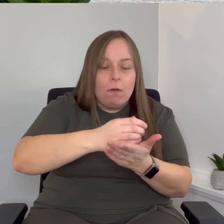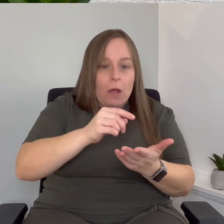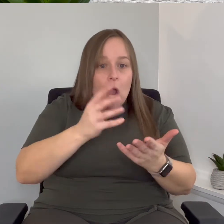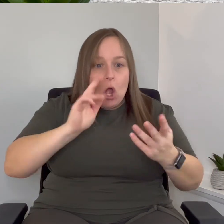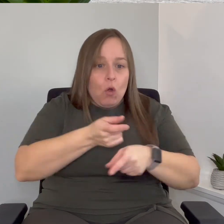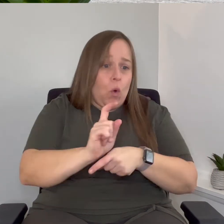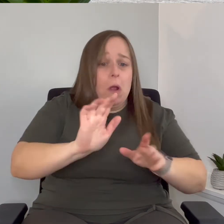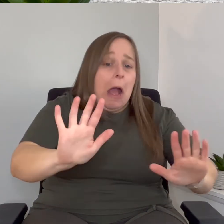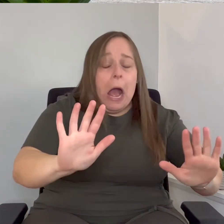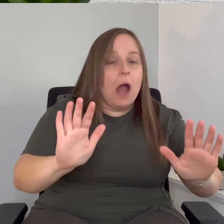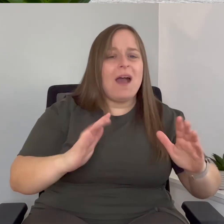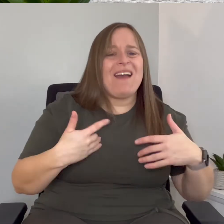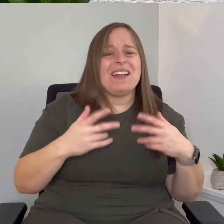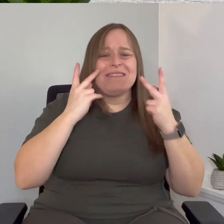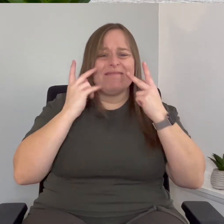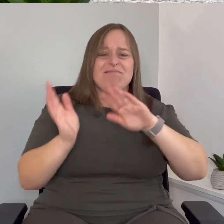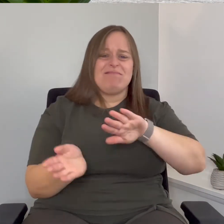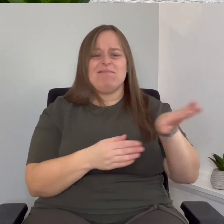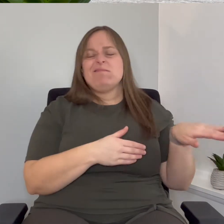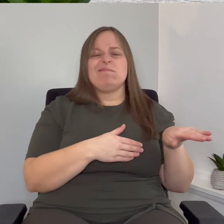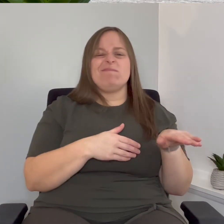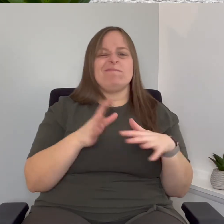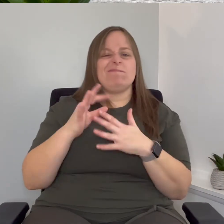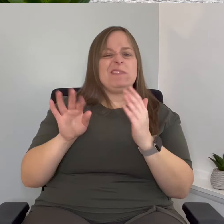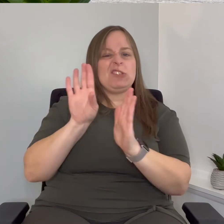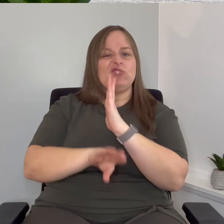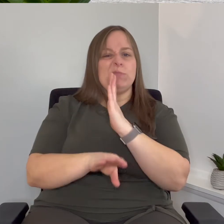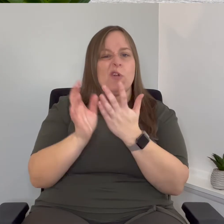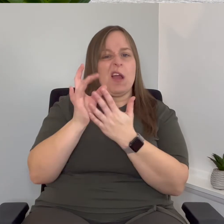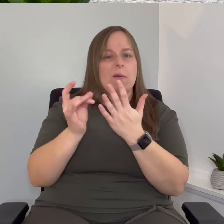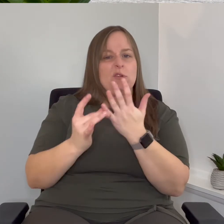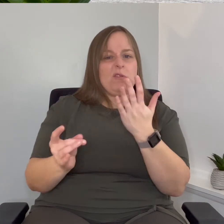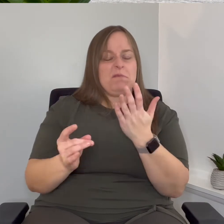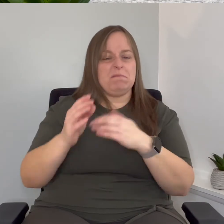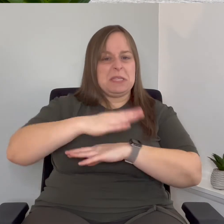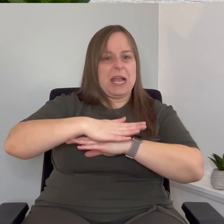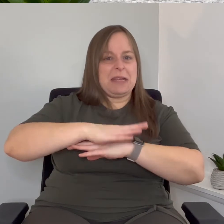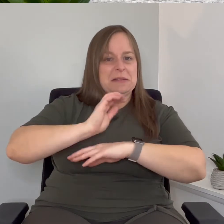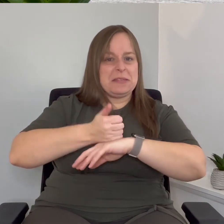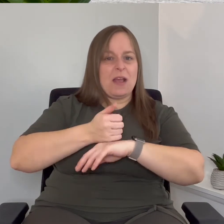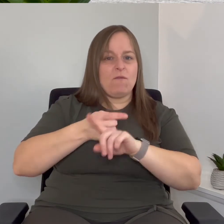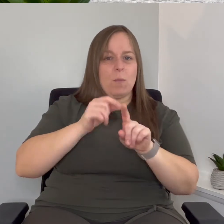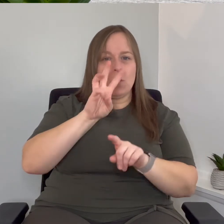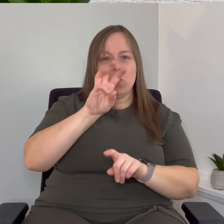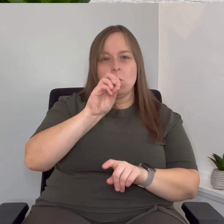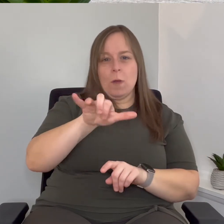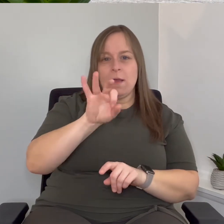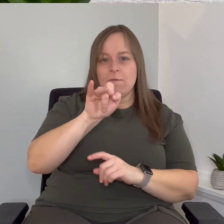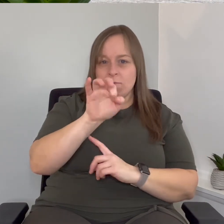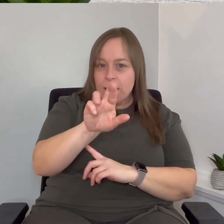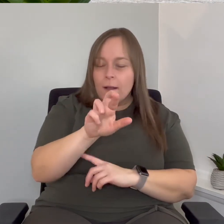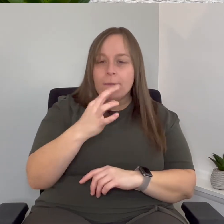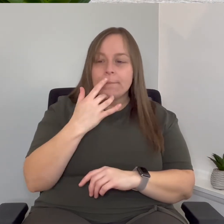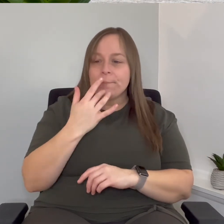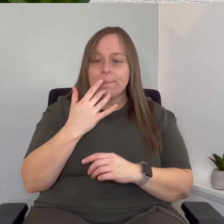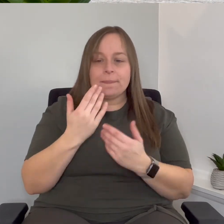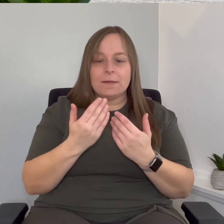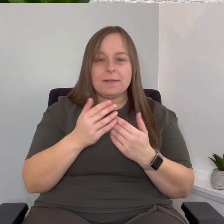table and things like that so we just we opted to go with a cheaper dining set that I got off of wayfair um it was on sale for